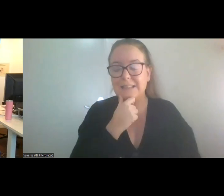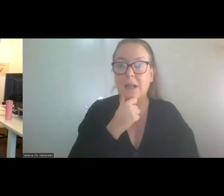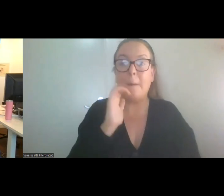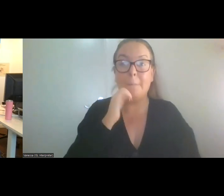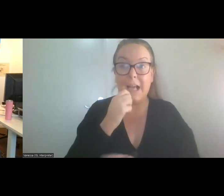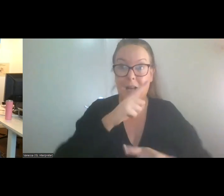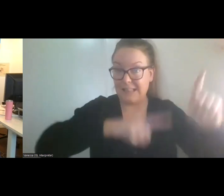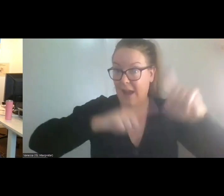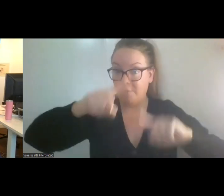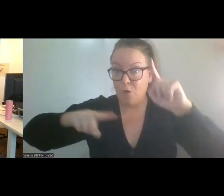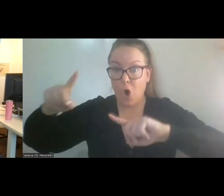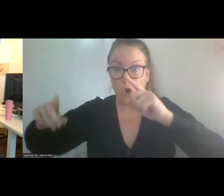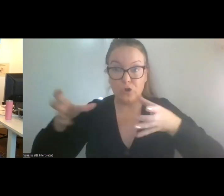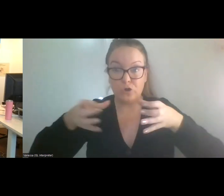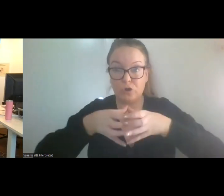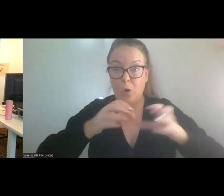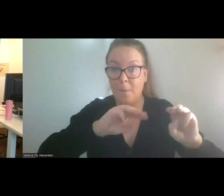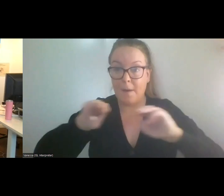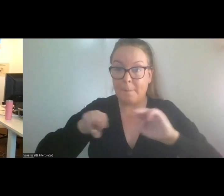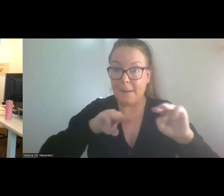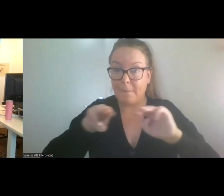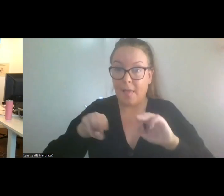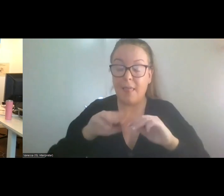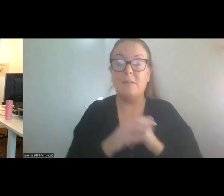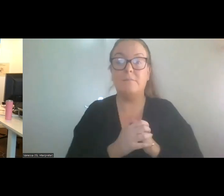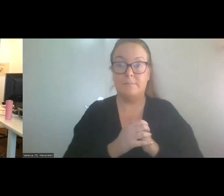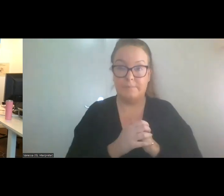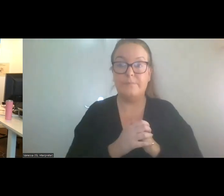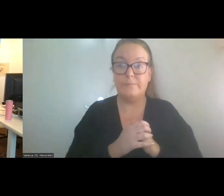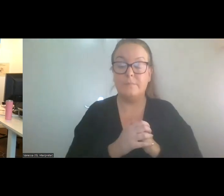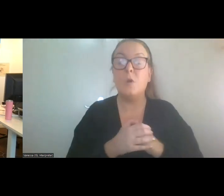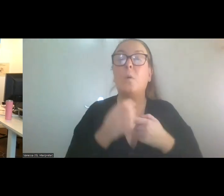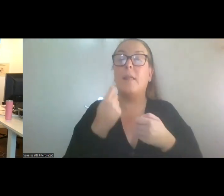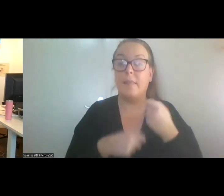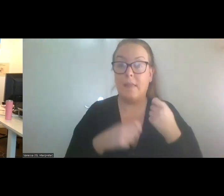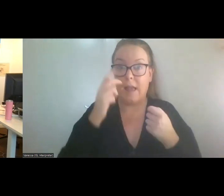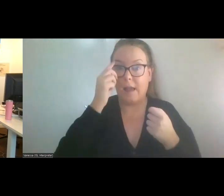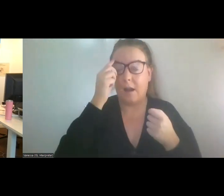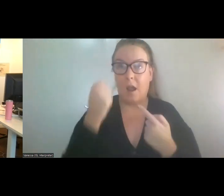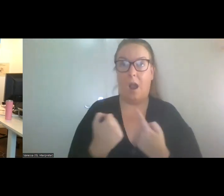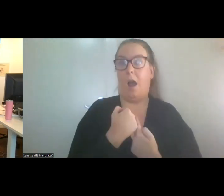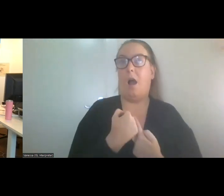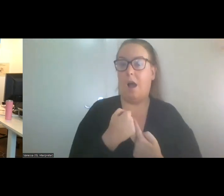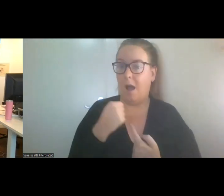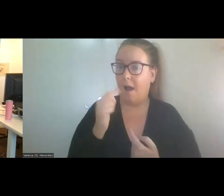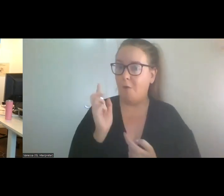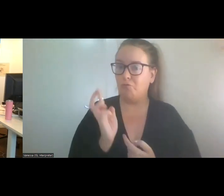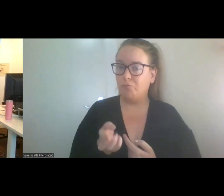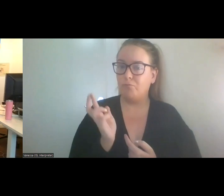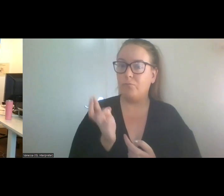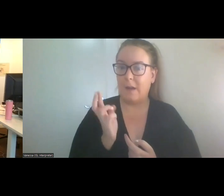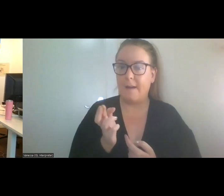of research participants. And then it hit me. The